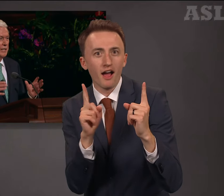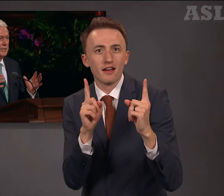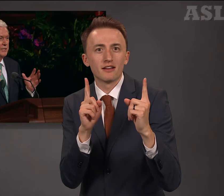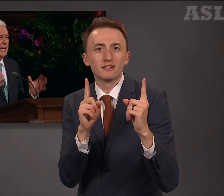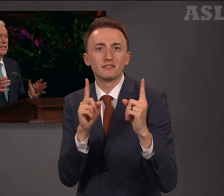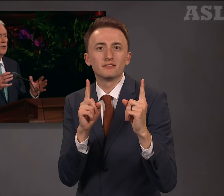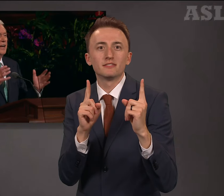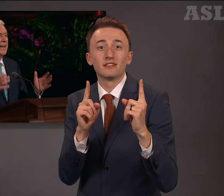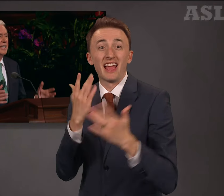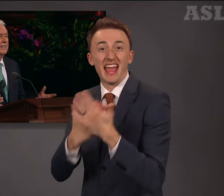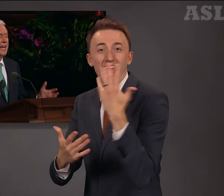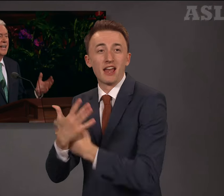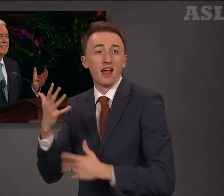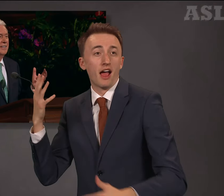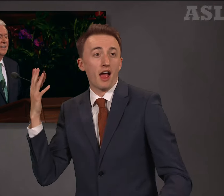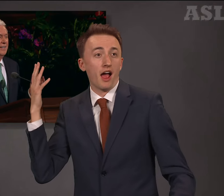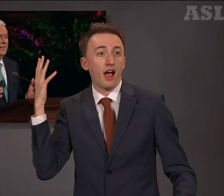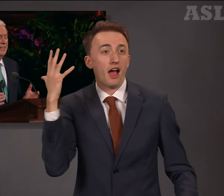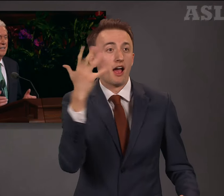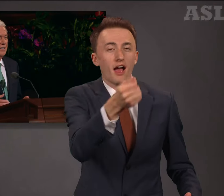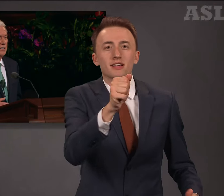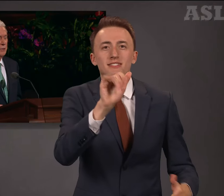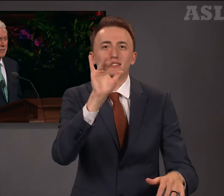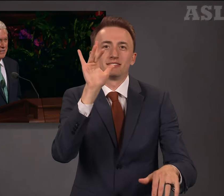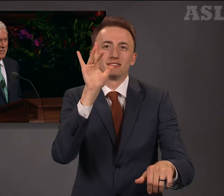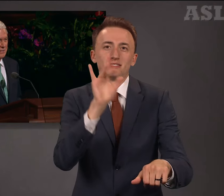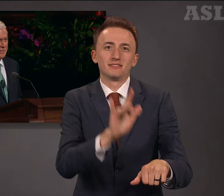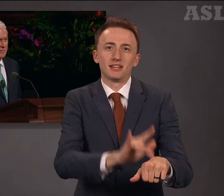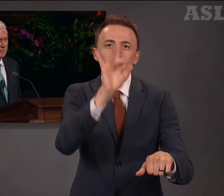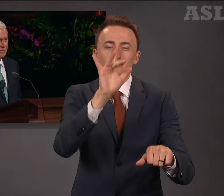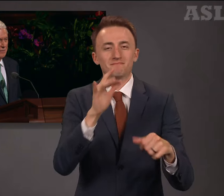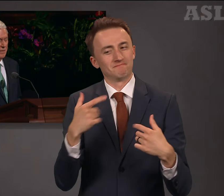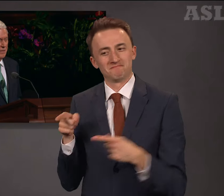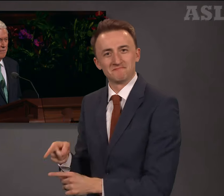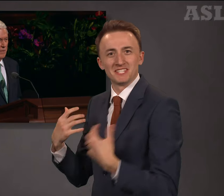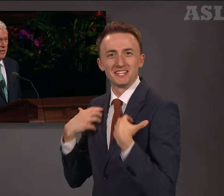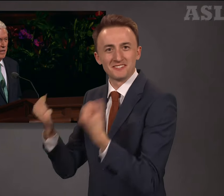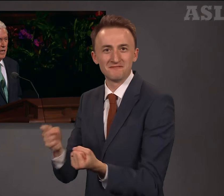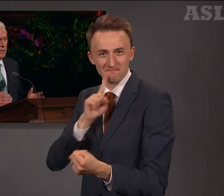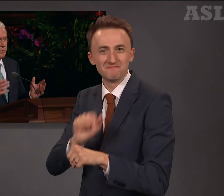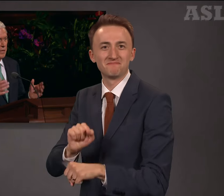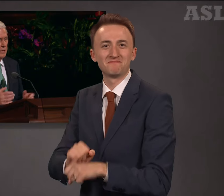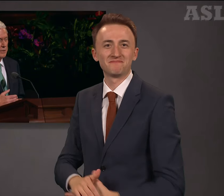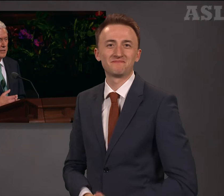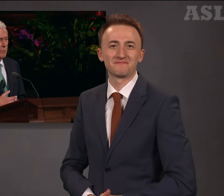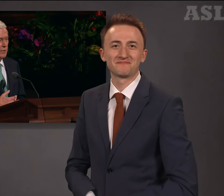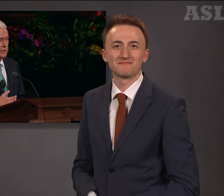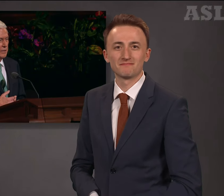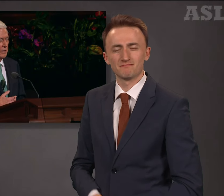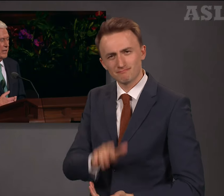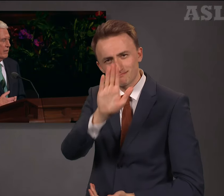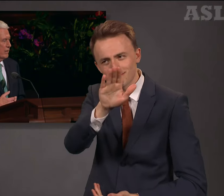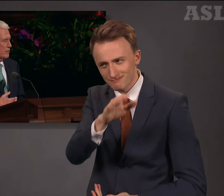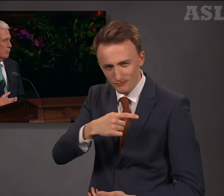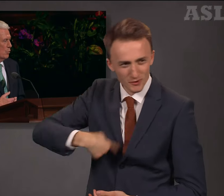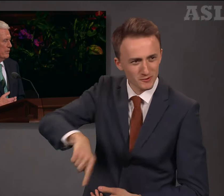extended her hand, and she was healed. Aren't we all somewhat like this woman?